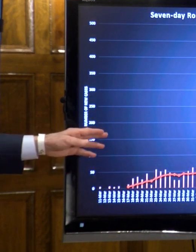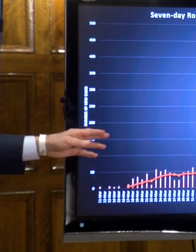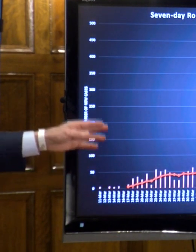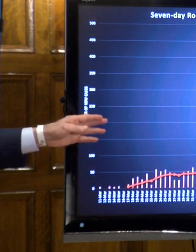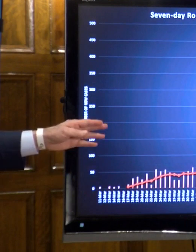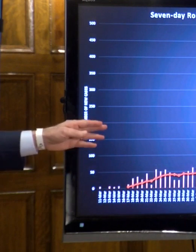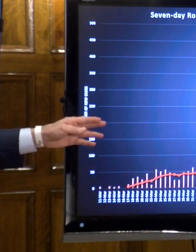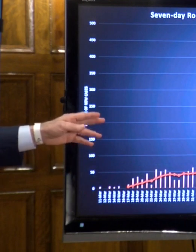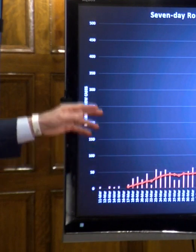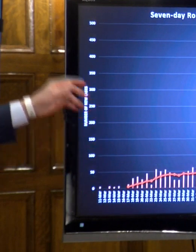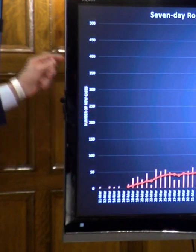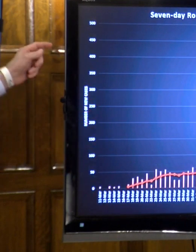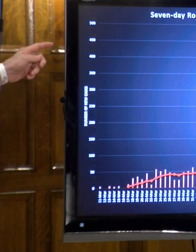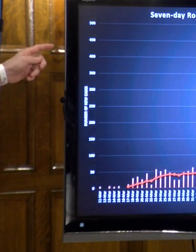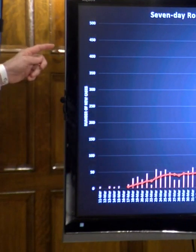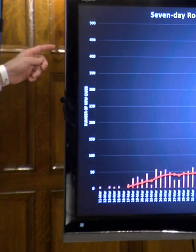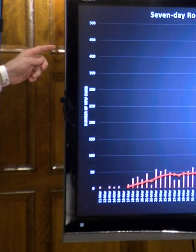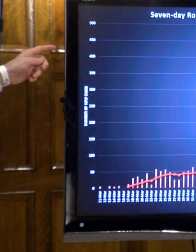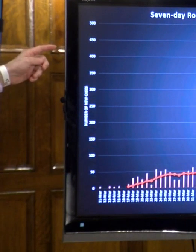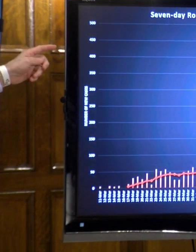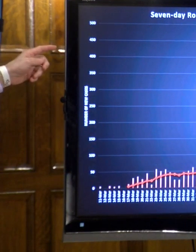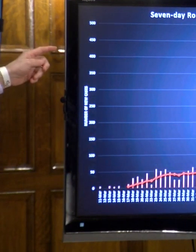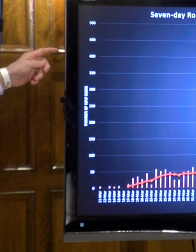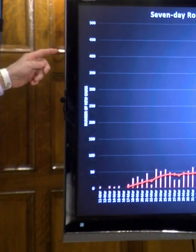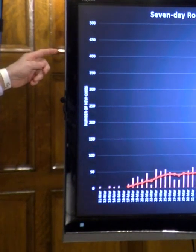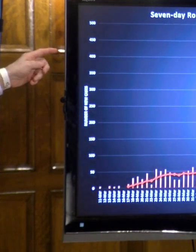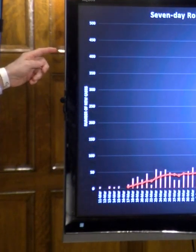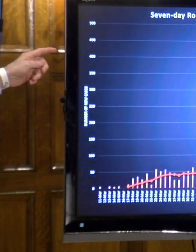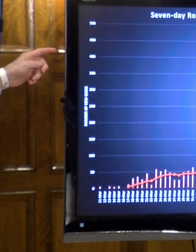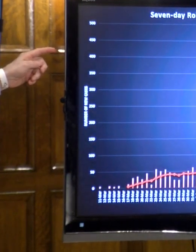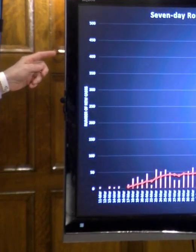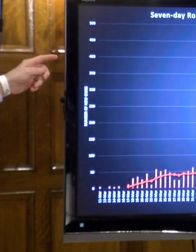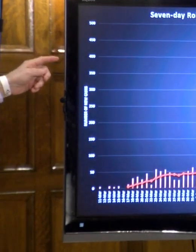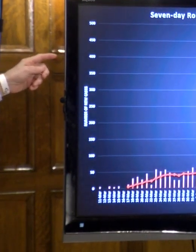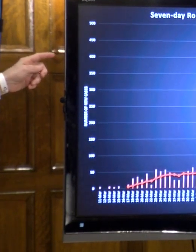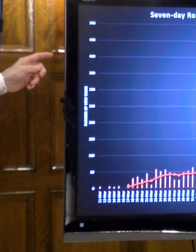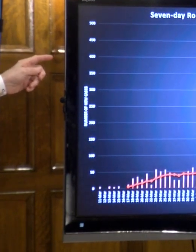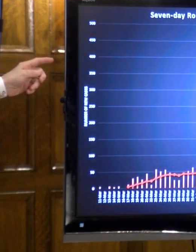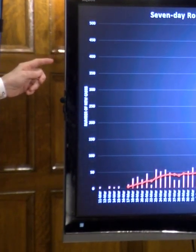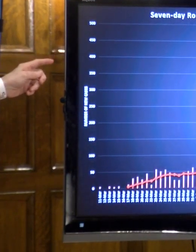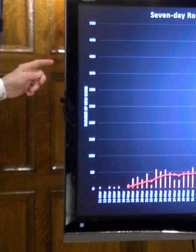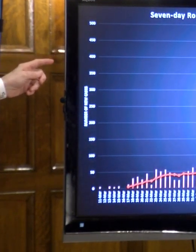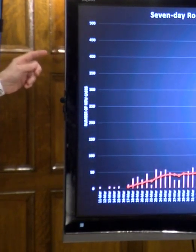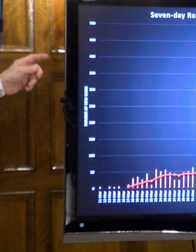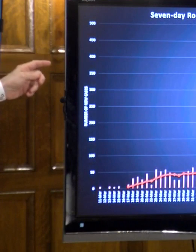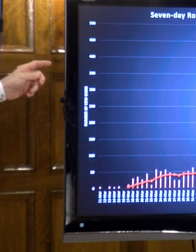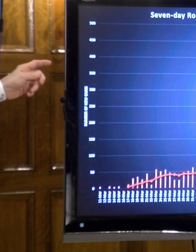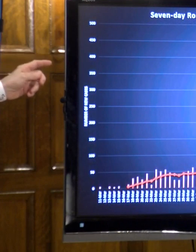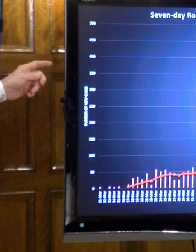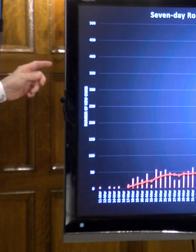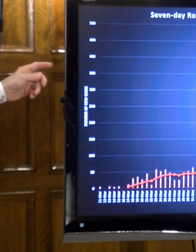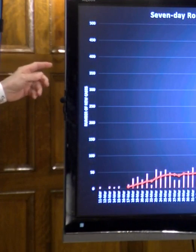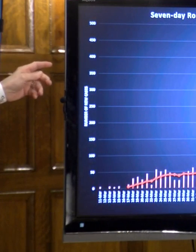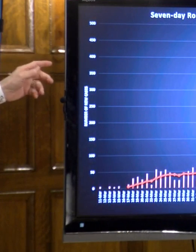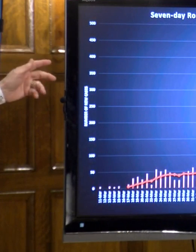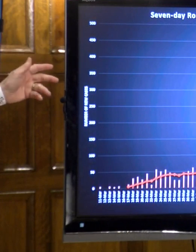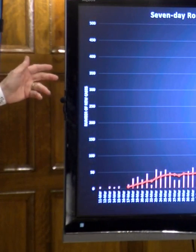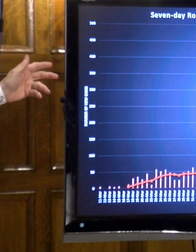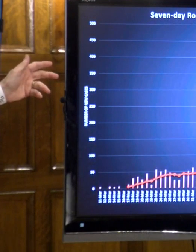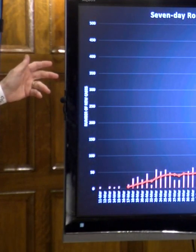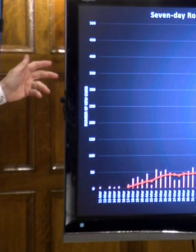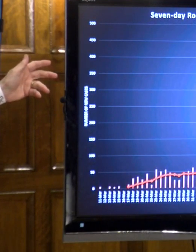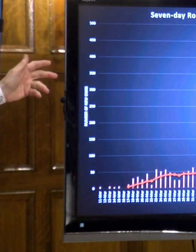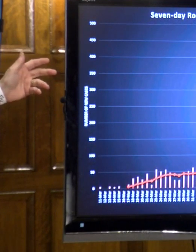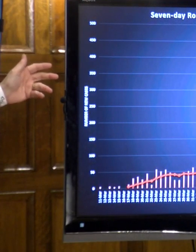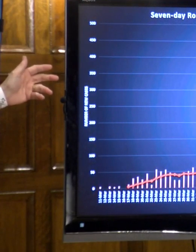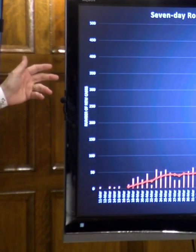going up because of this enormous spike today. And yes, this is a concern to us. We're watching it very carefully. We know